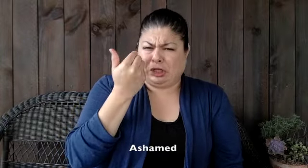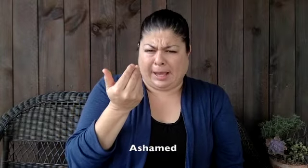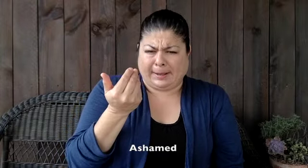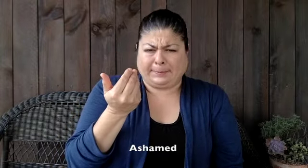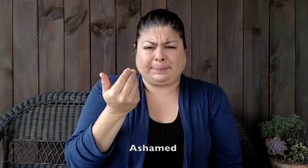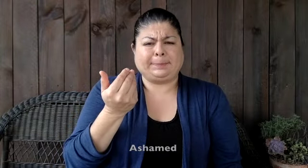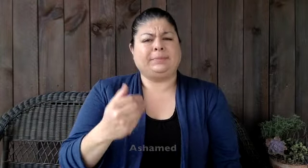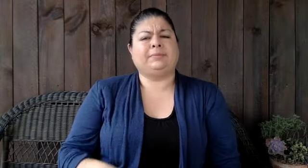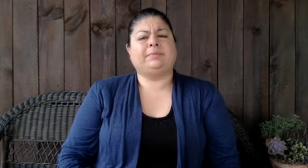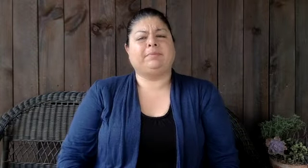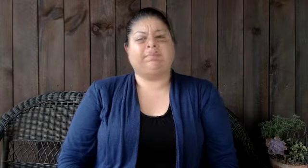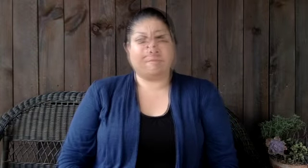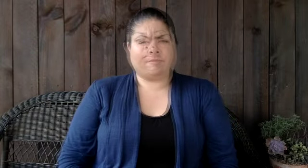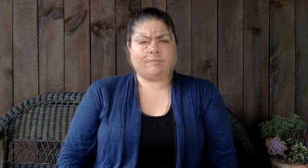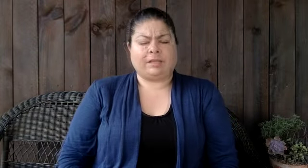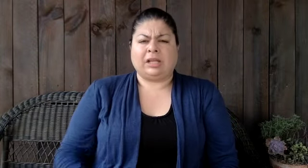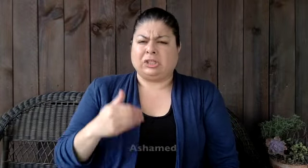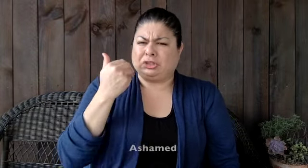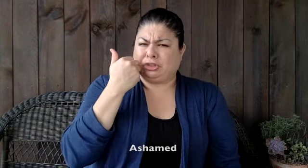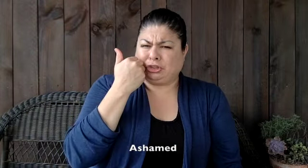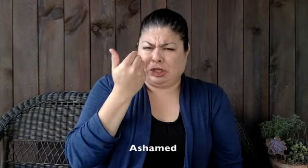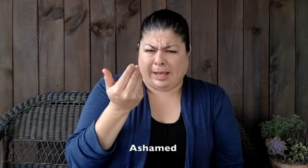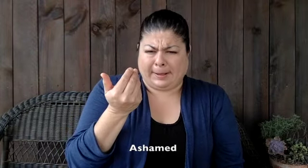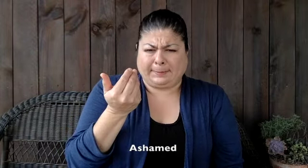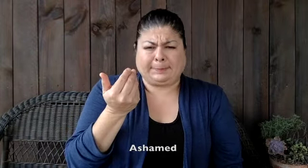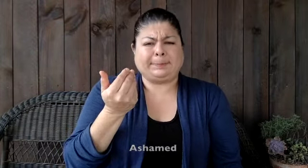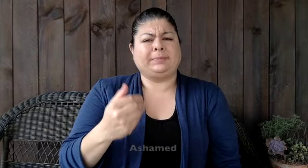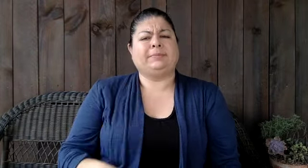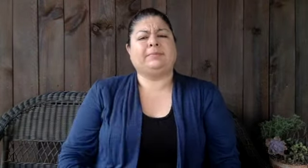ashamed ashamed ashamed